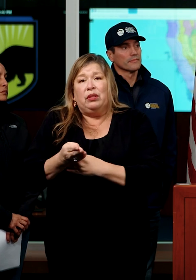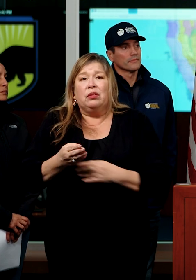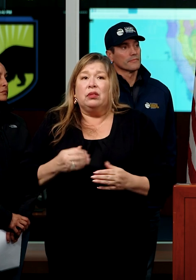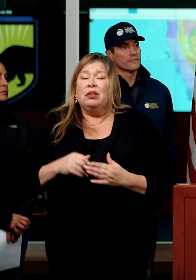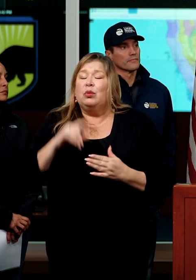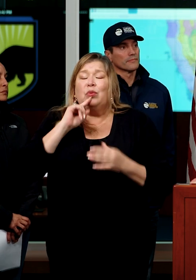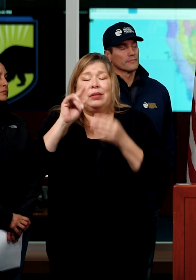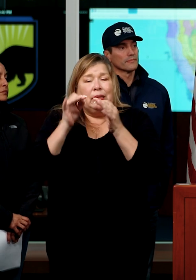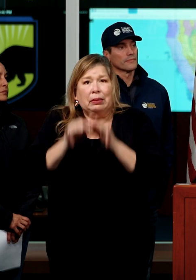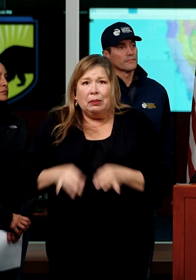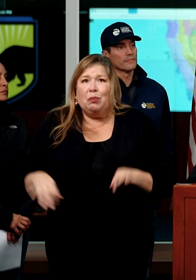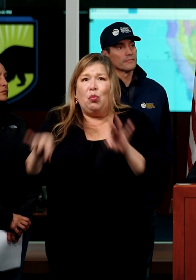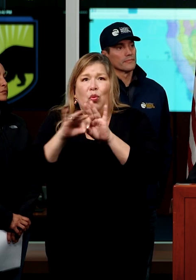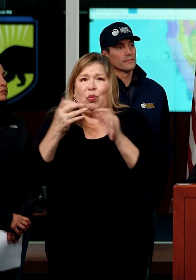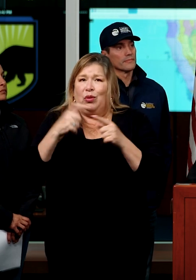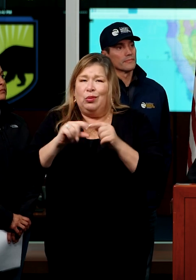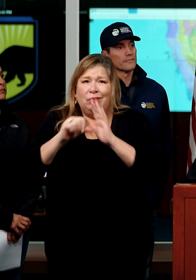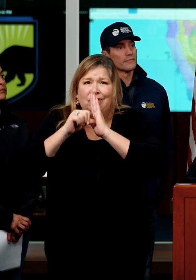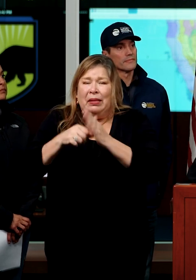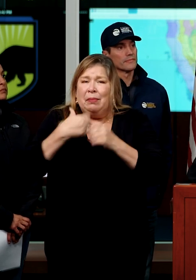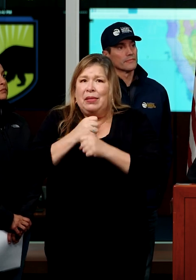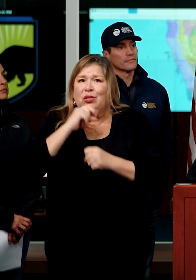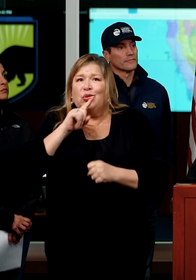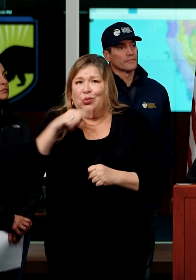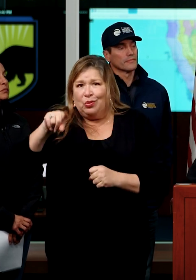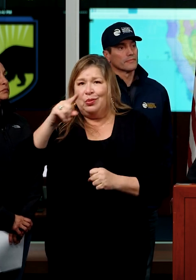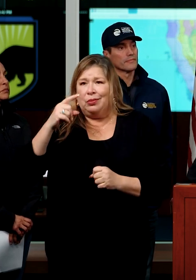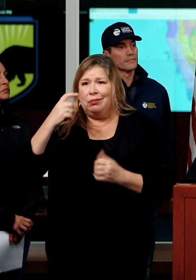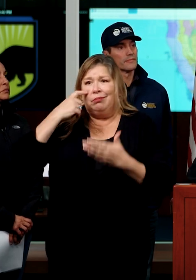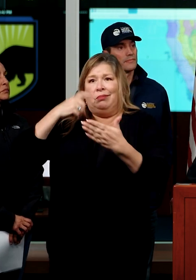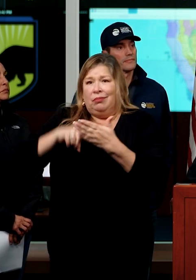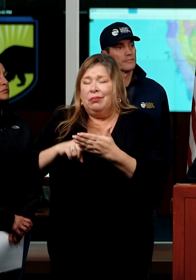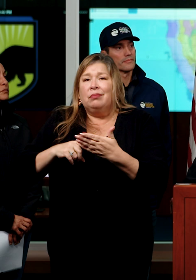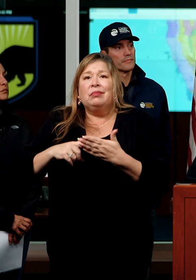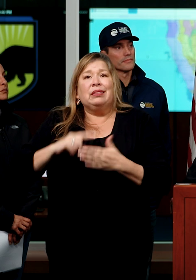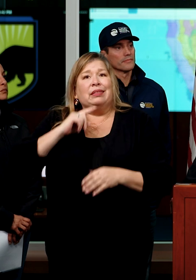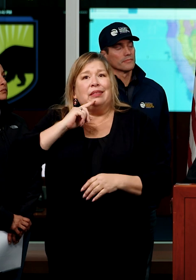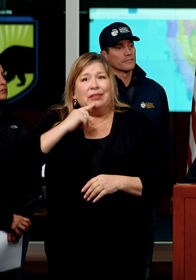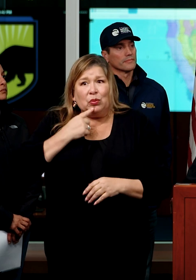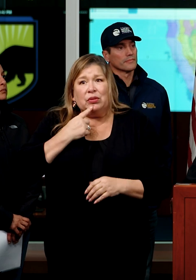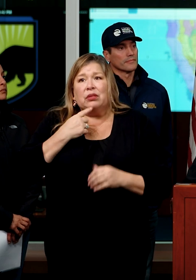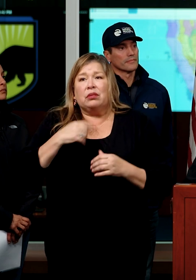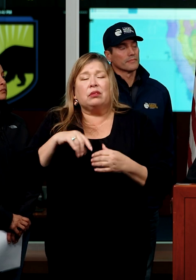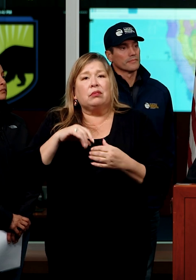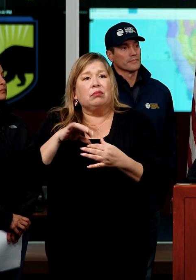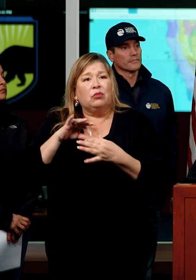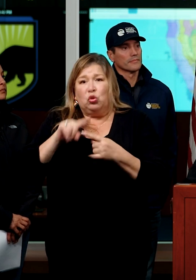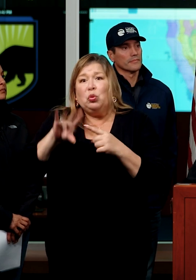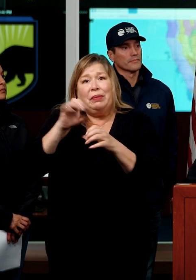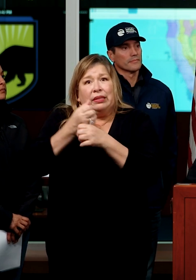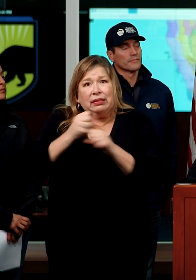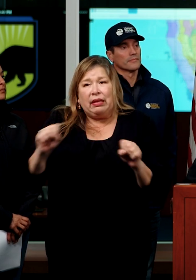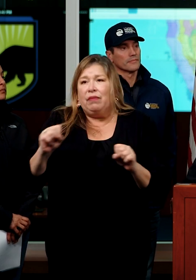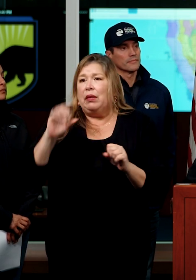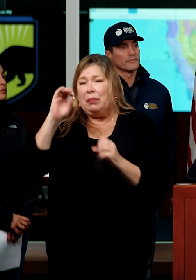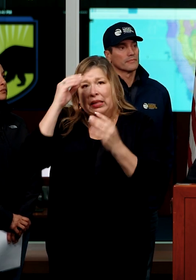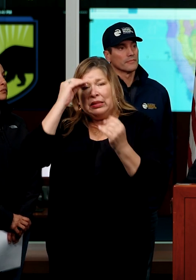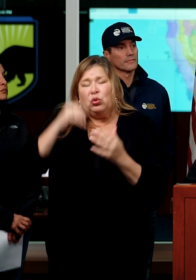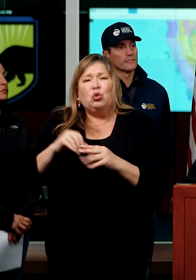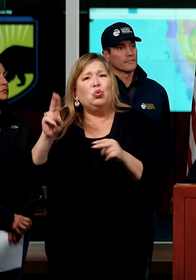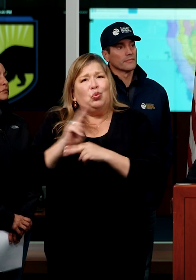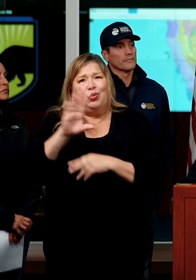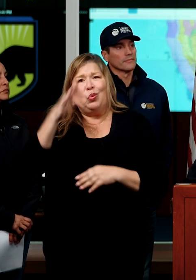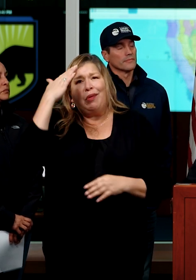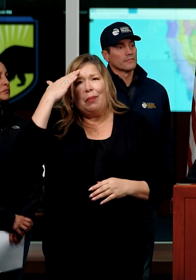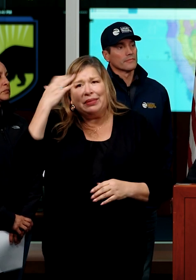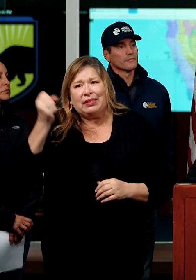the imperative that we're trying to express here is the seriousness of purpose in terms of just being safe and being thoughtful. Use your common